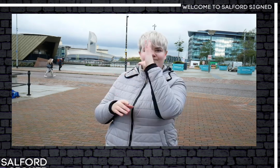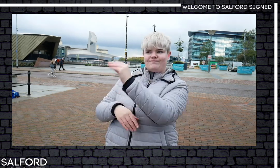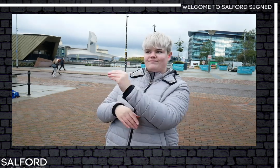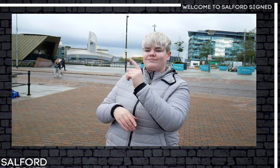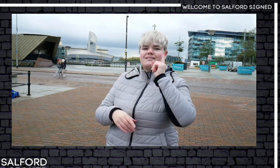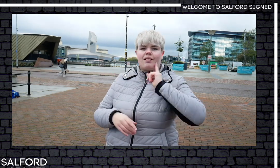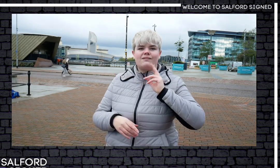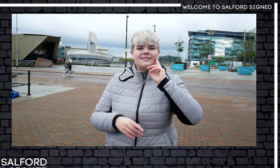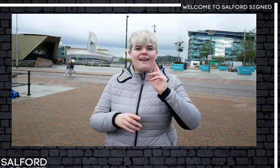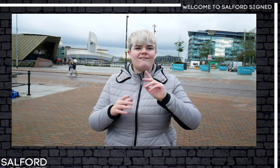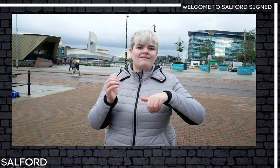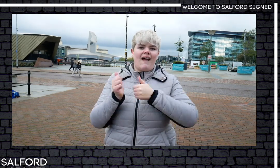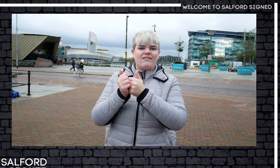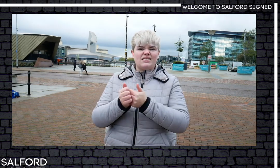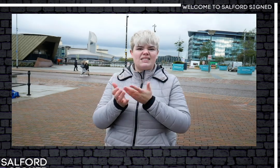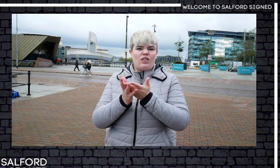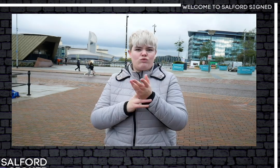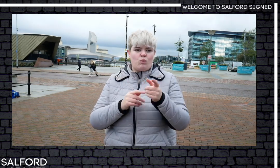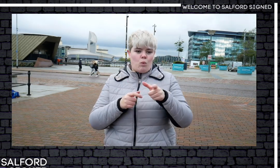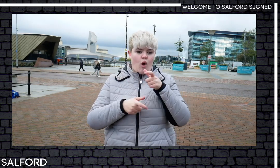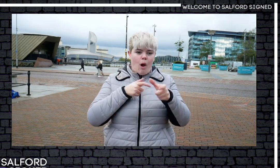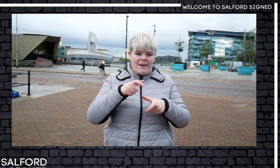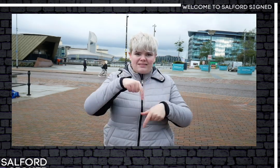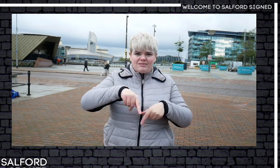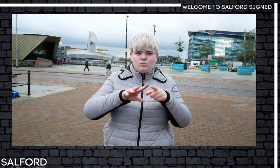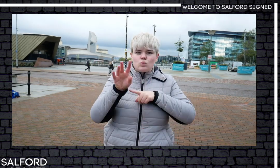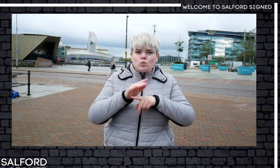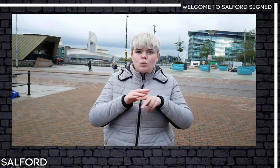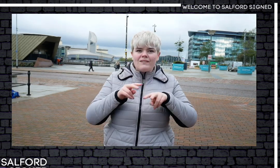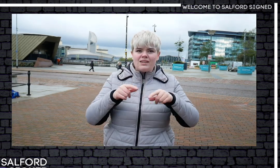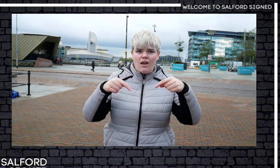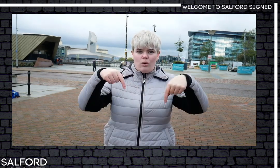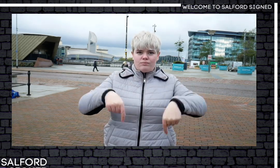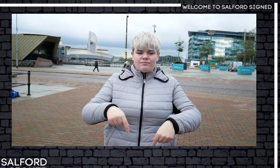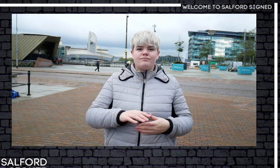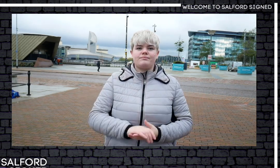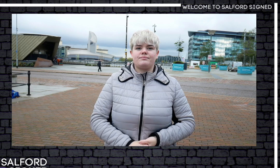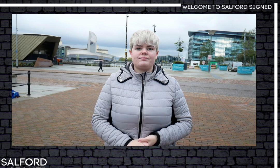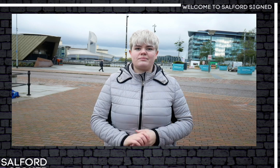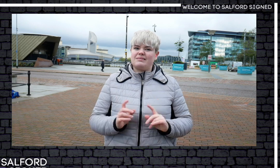so it means that Salford Deaf Advocacy can know about these things as long as you comment below.